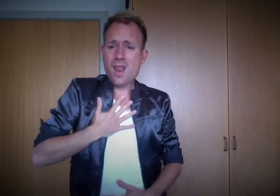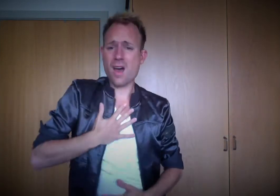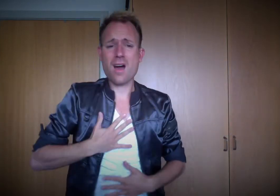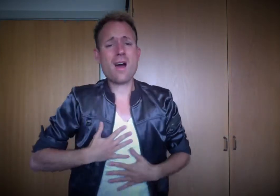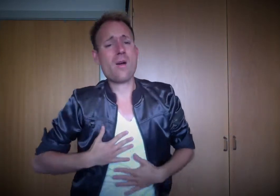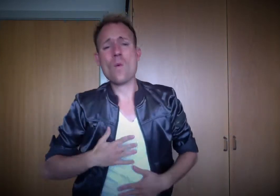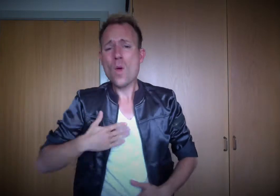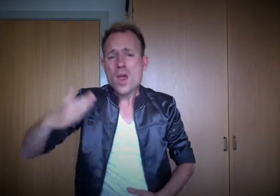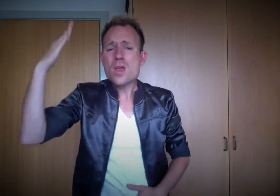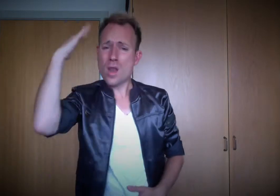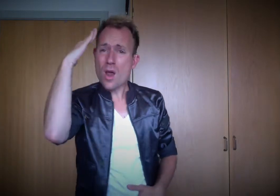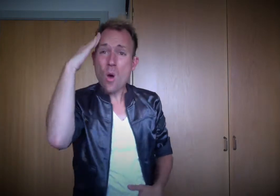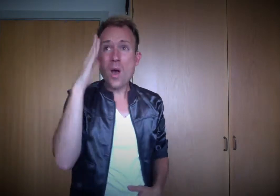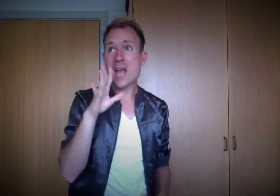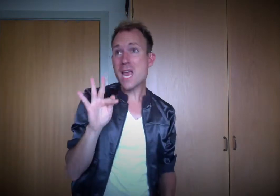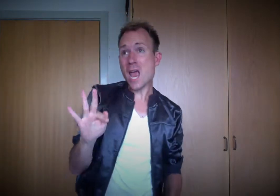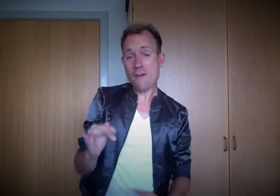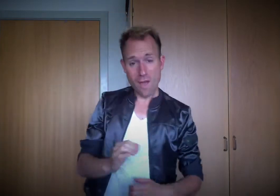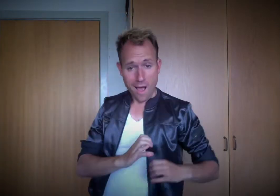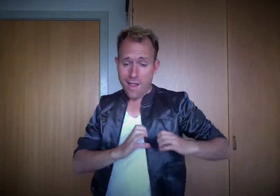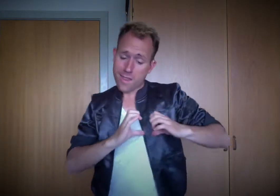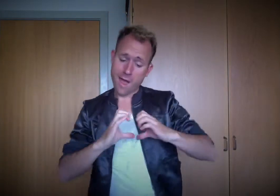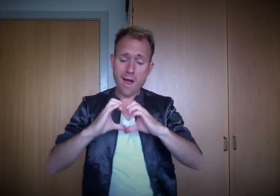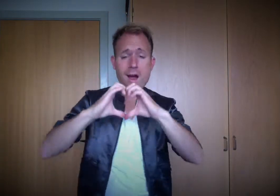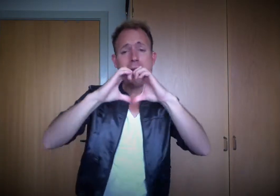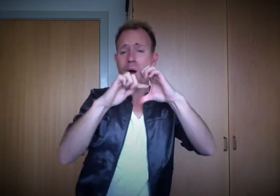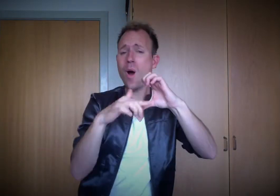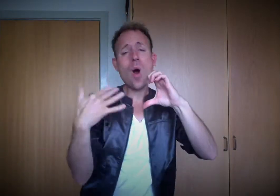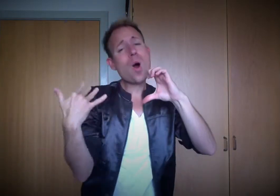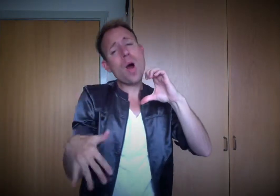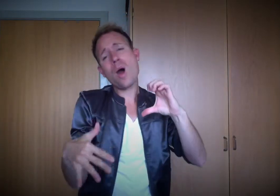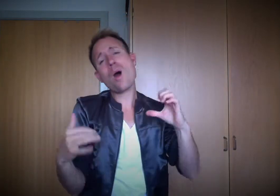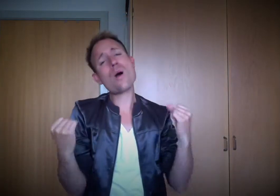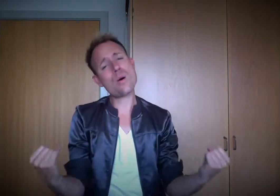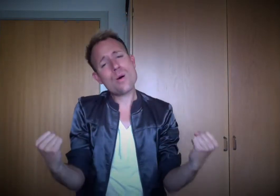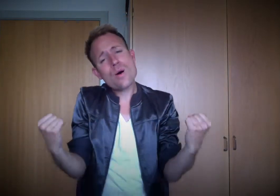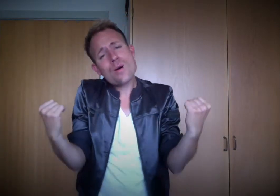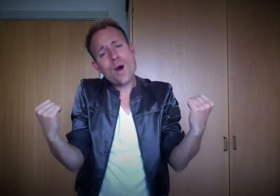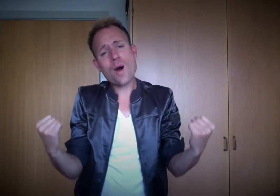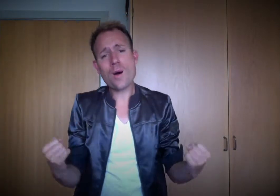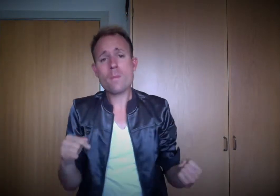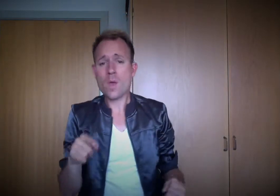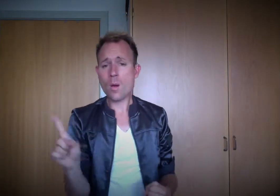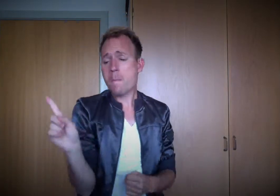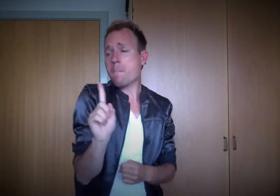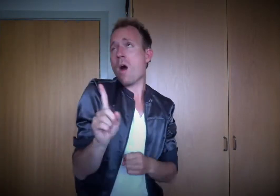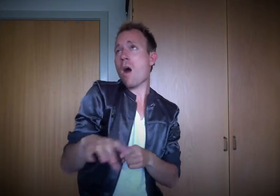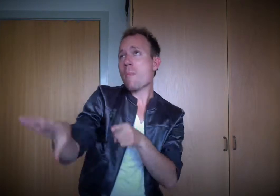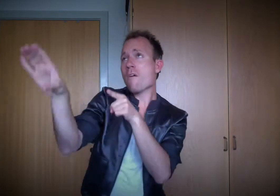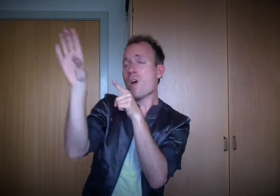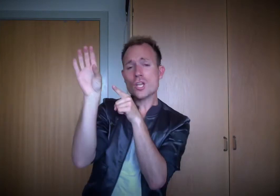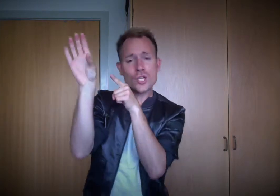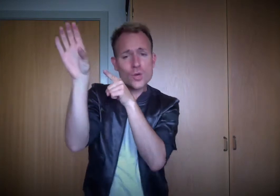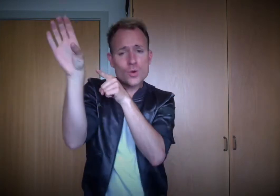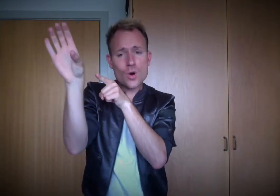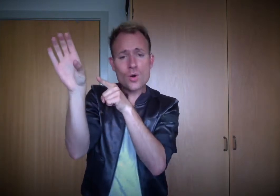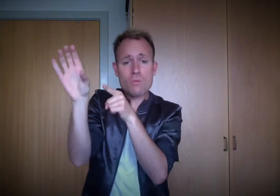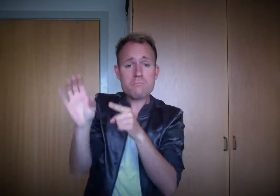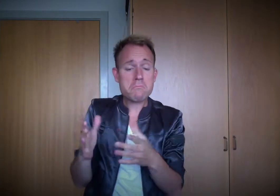falling Oh, oh, oh, oh, oh This is your moment of hurt Either